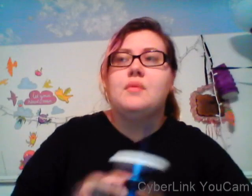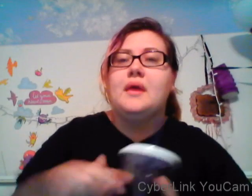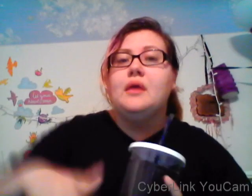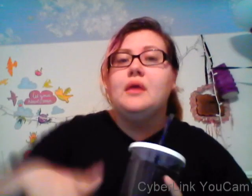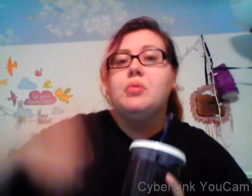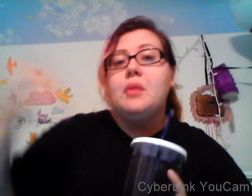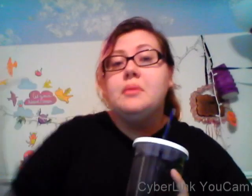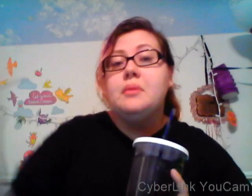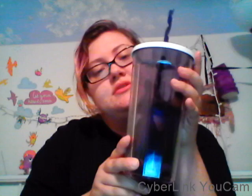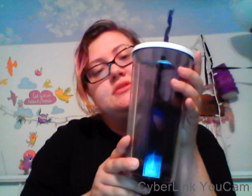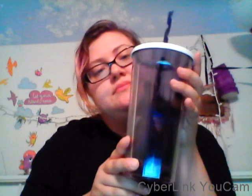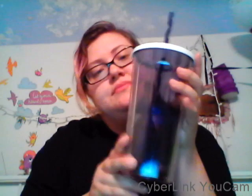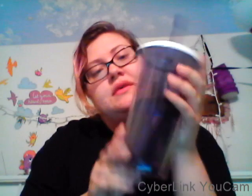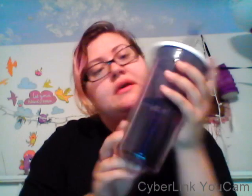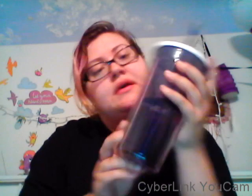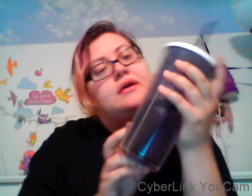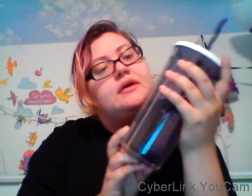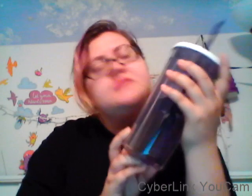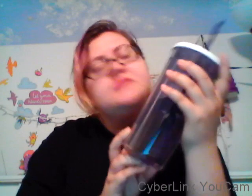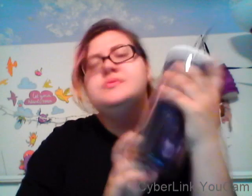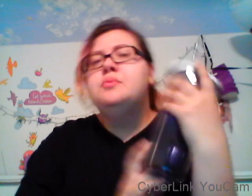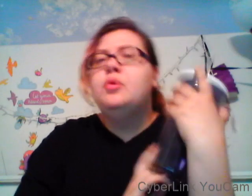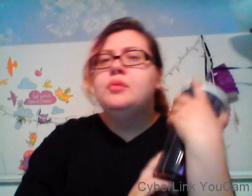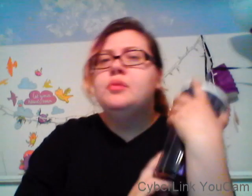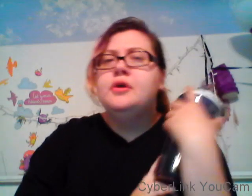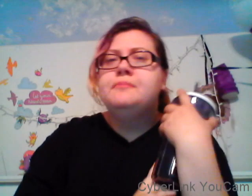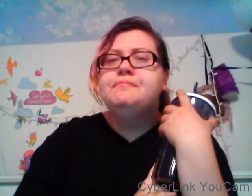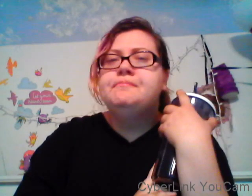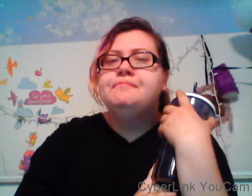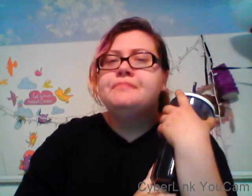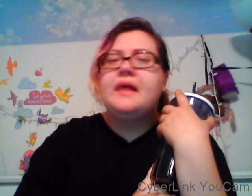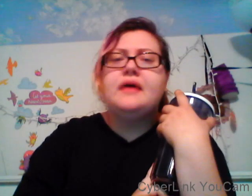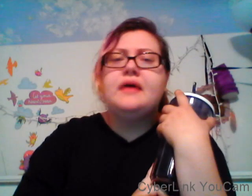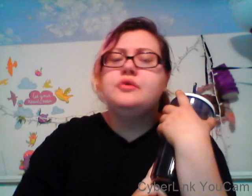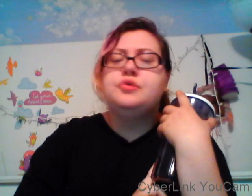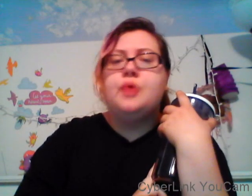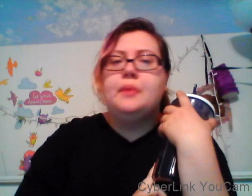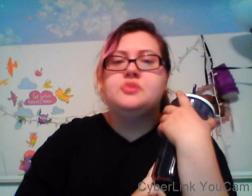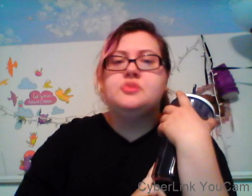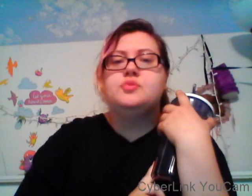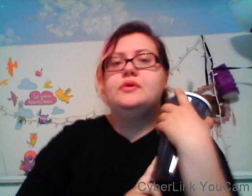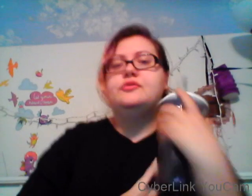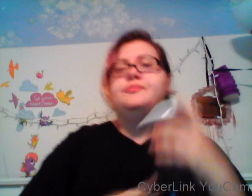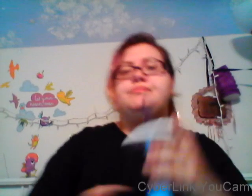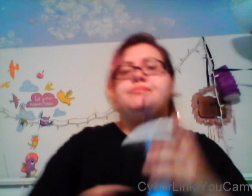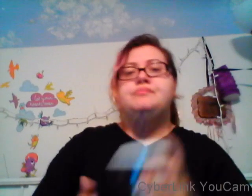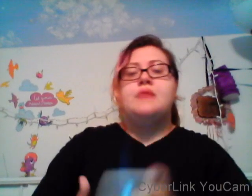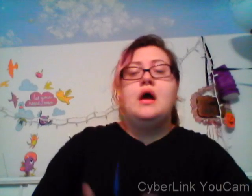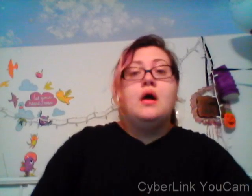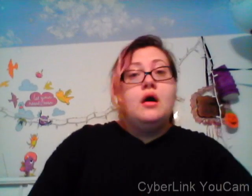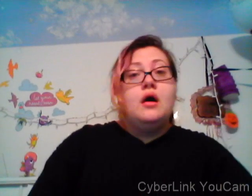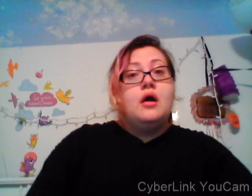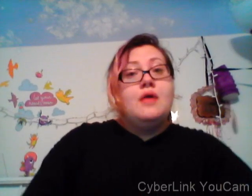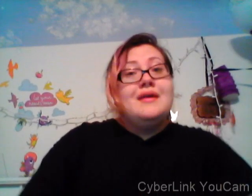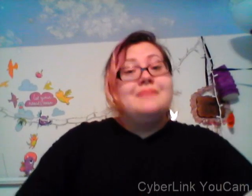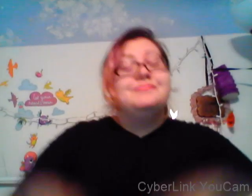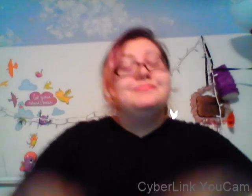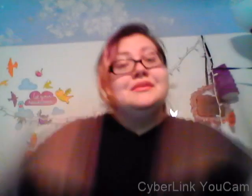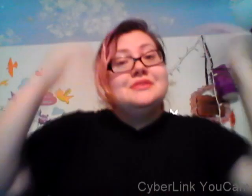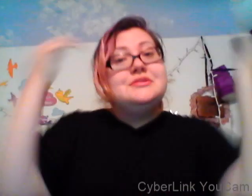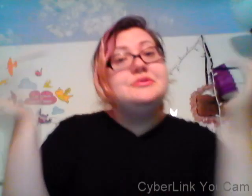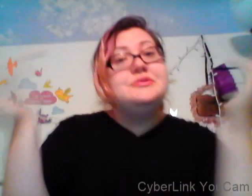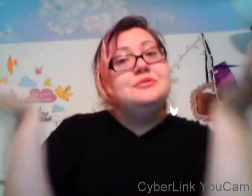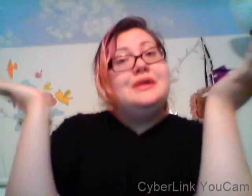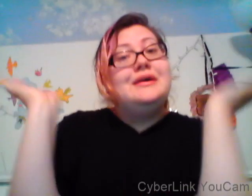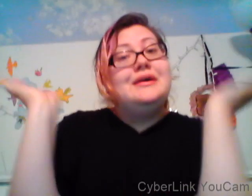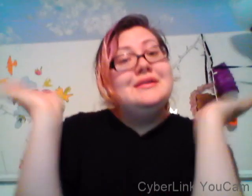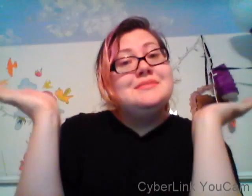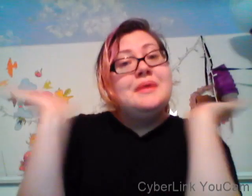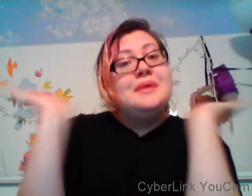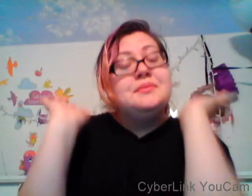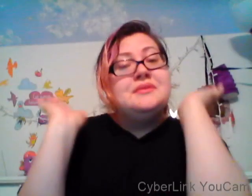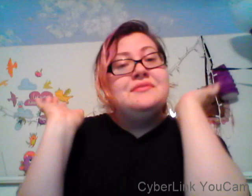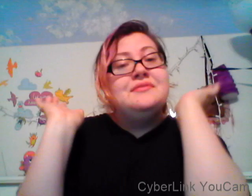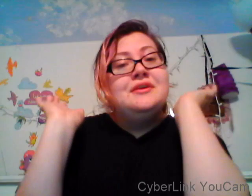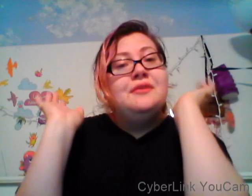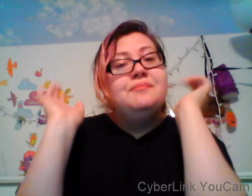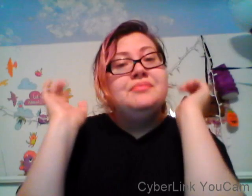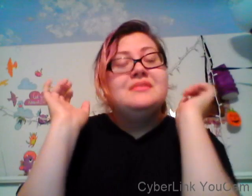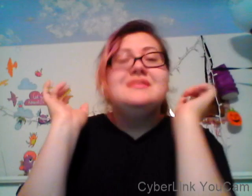my upcoming birthday but because I needed it like really badly for school because I need a big water bottle for school they